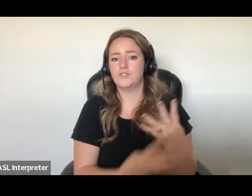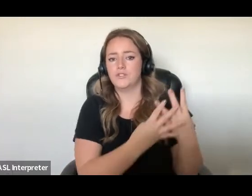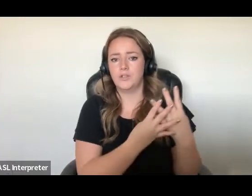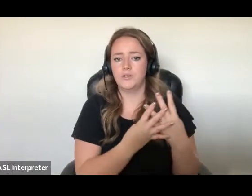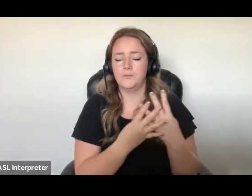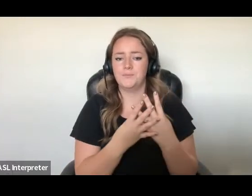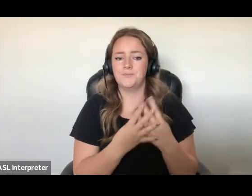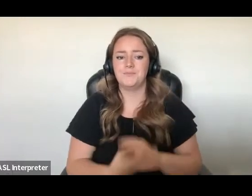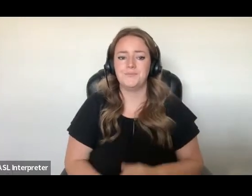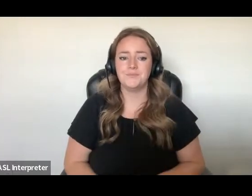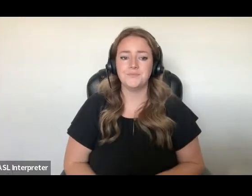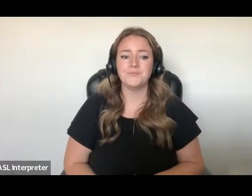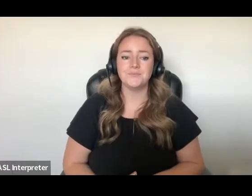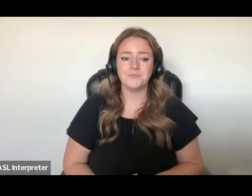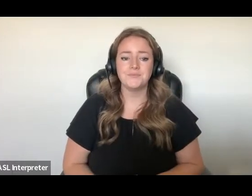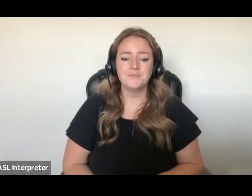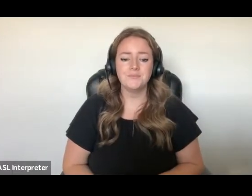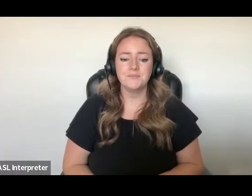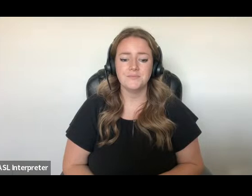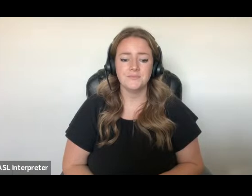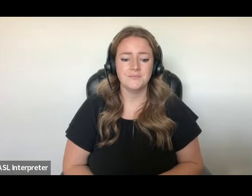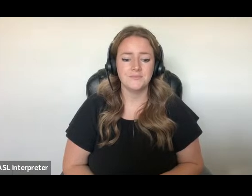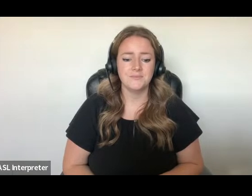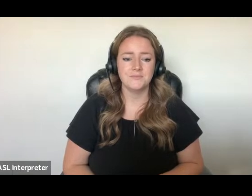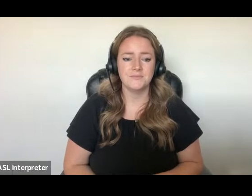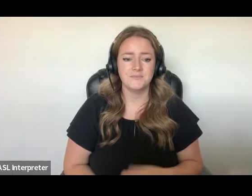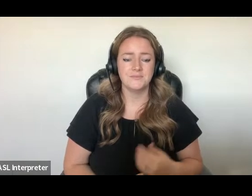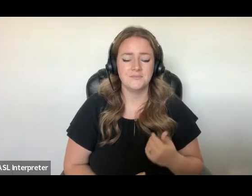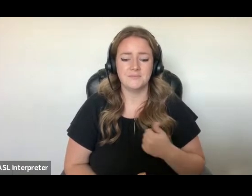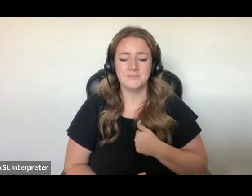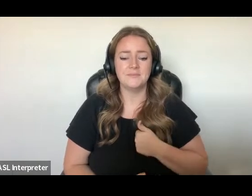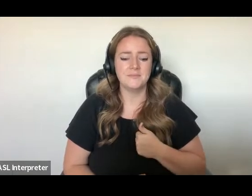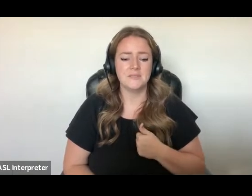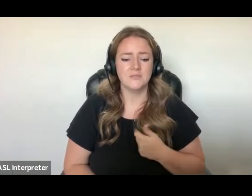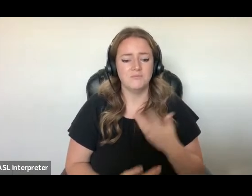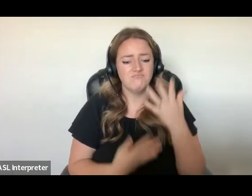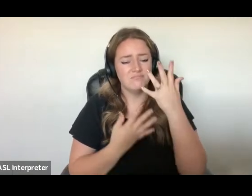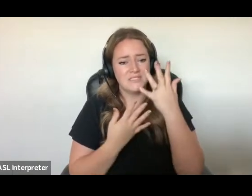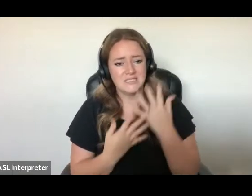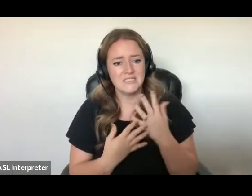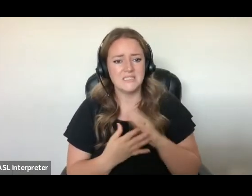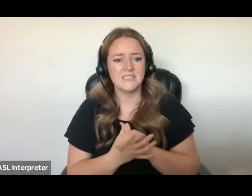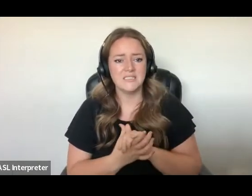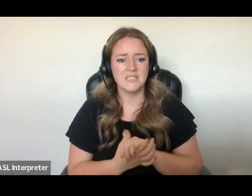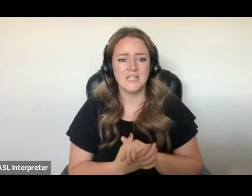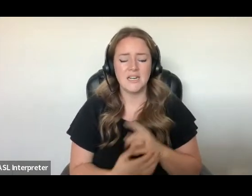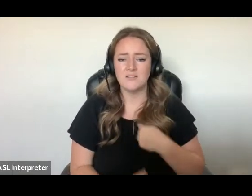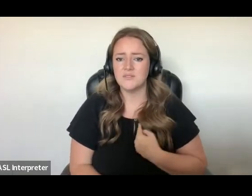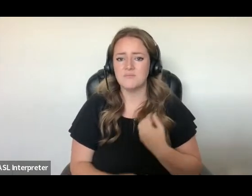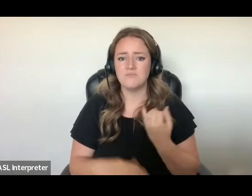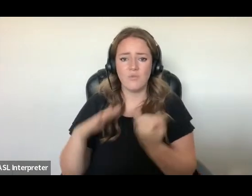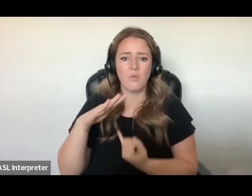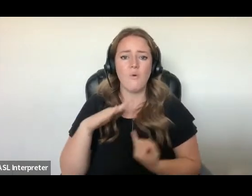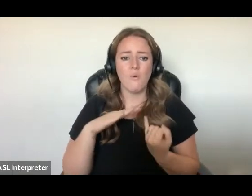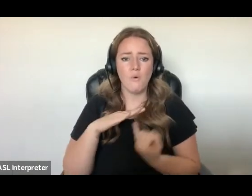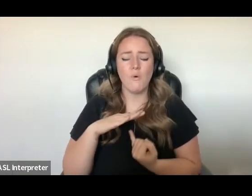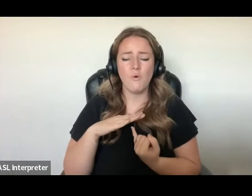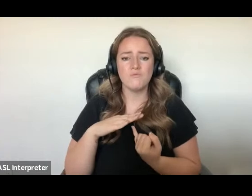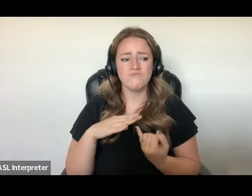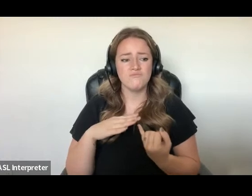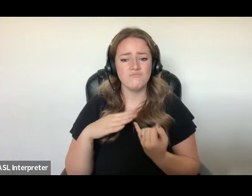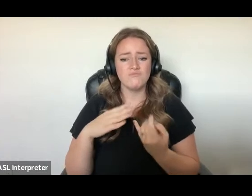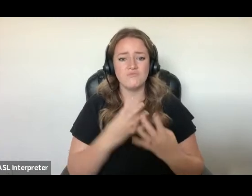faith in Canada was silently shattered, and I was alone in jail